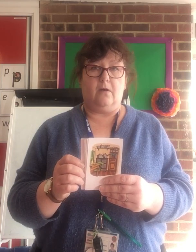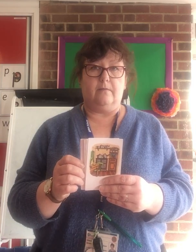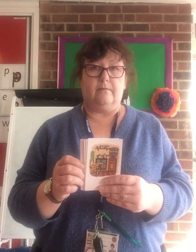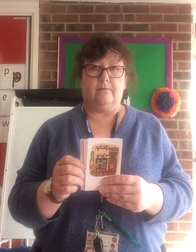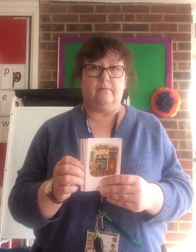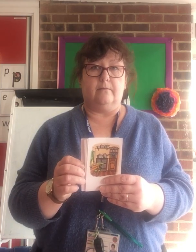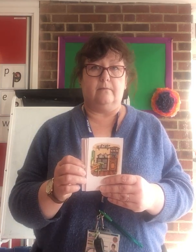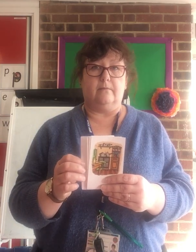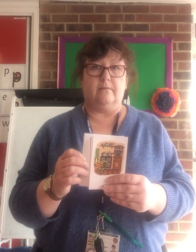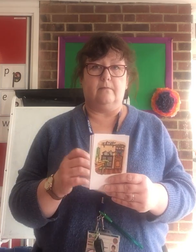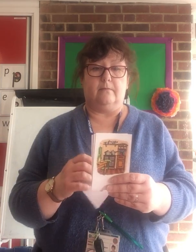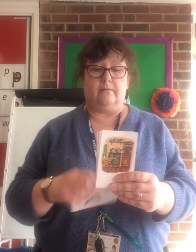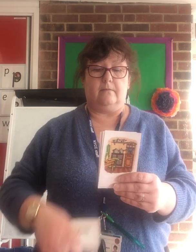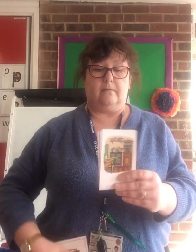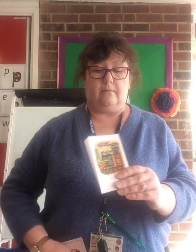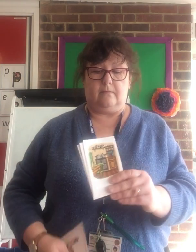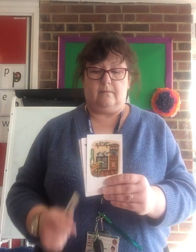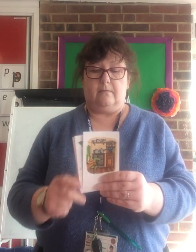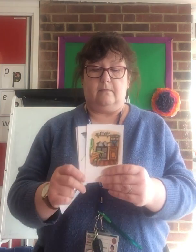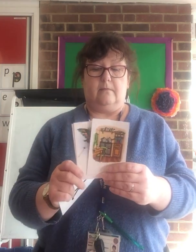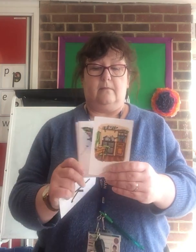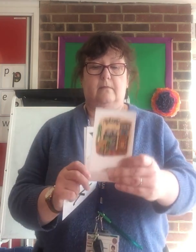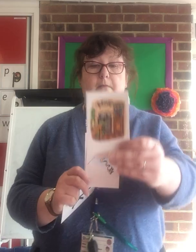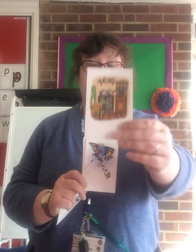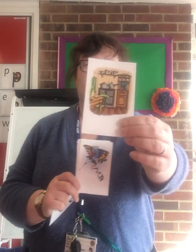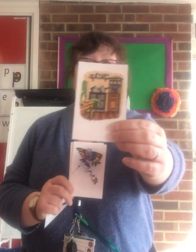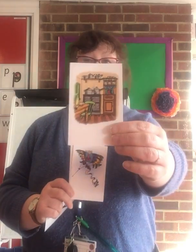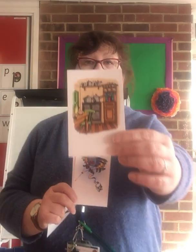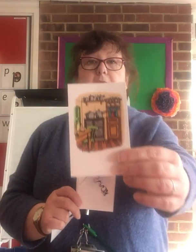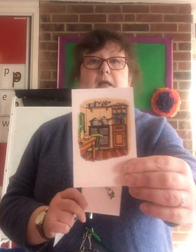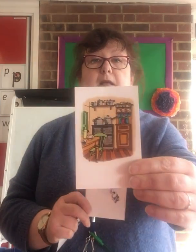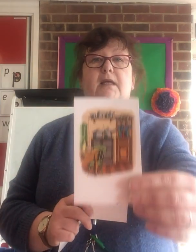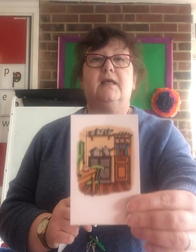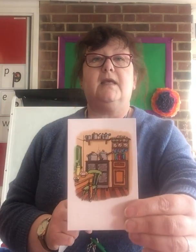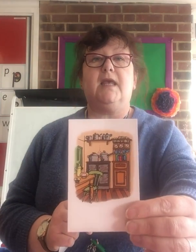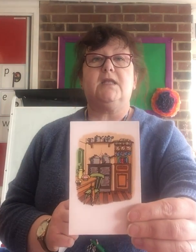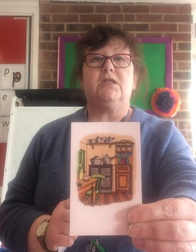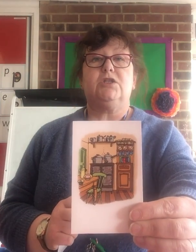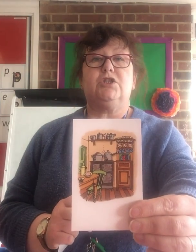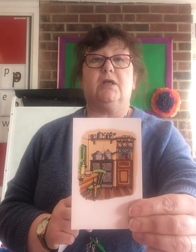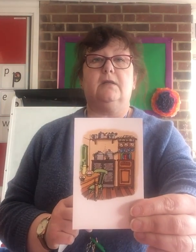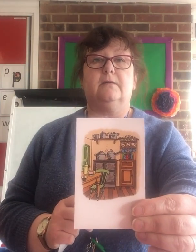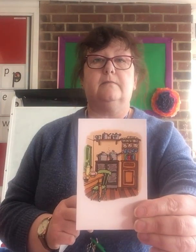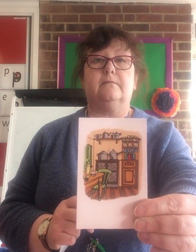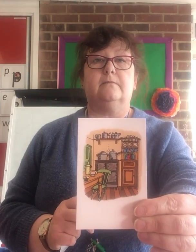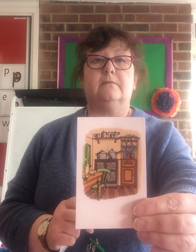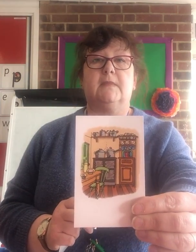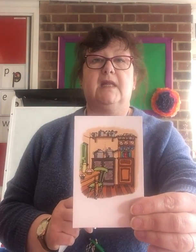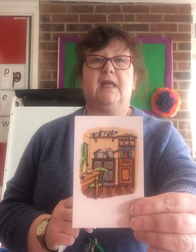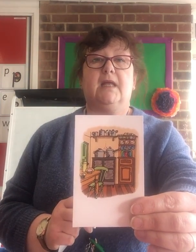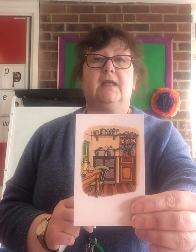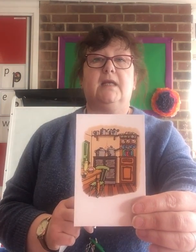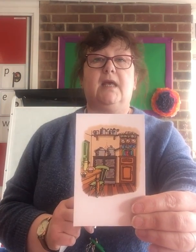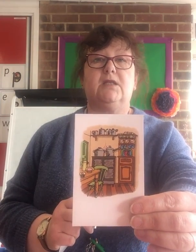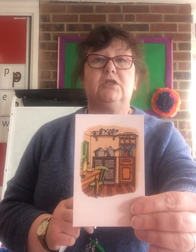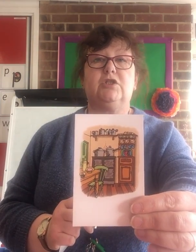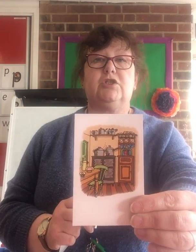kitchen. Kitchen.